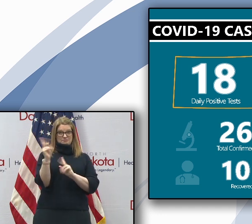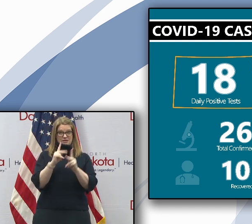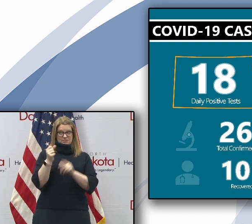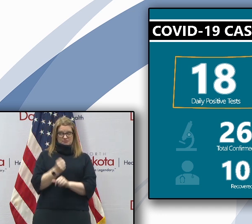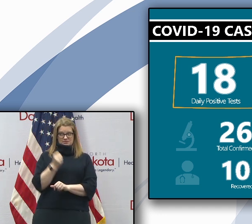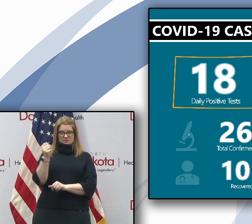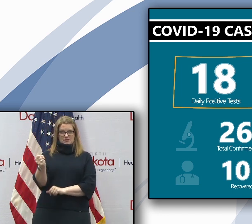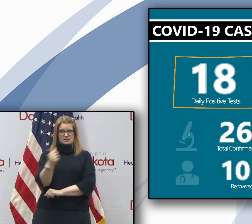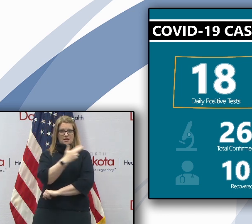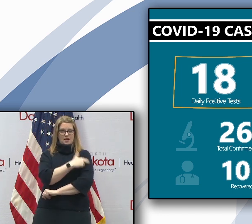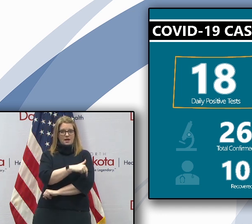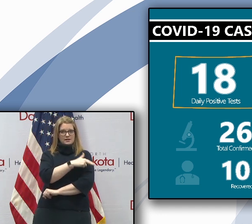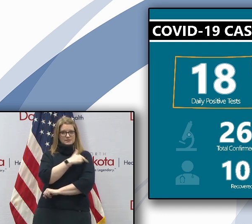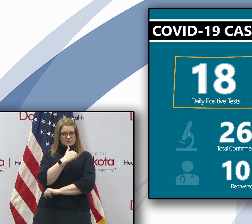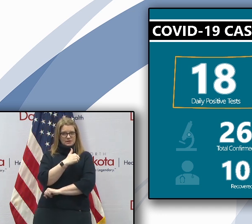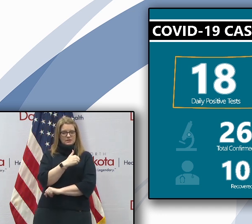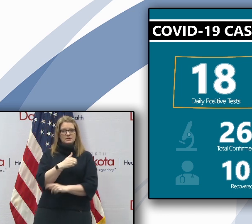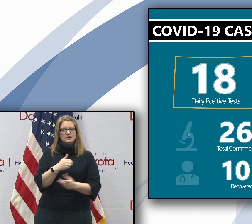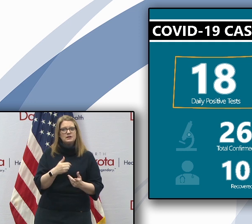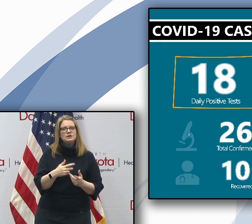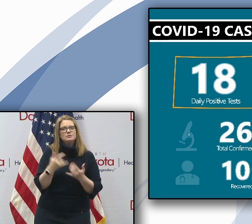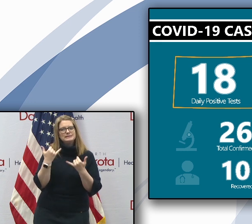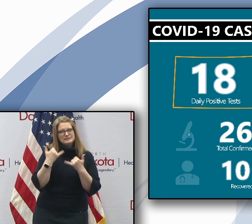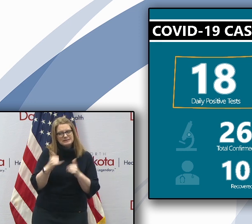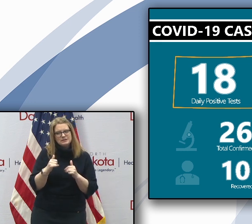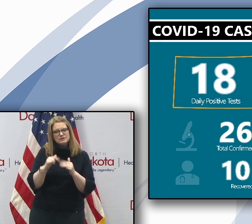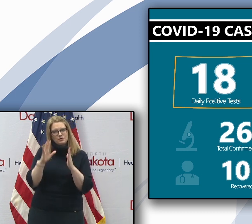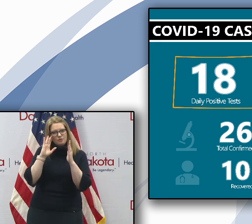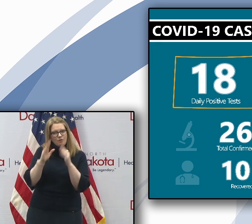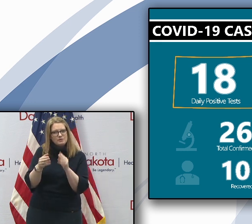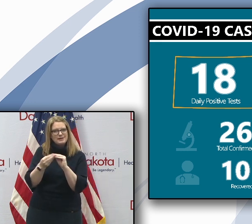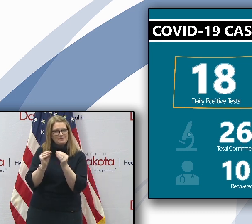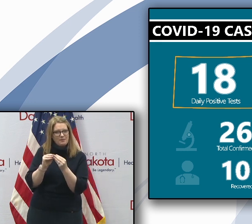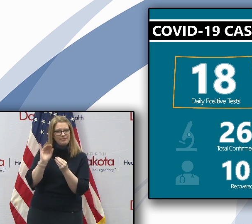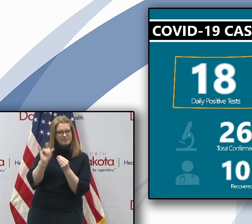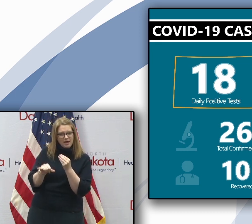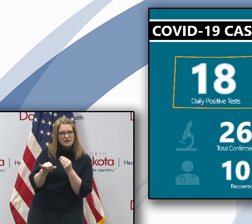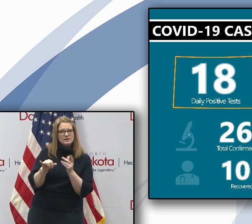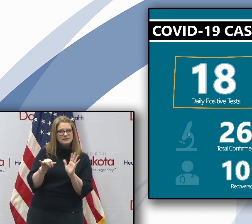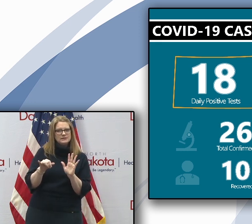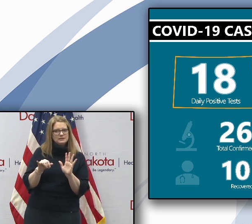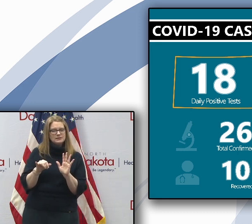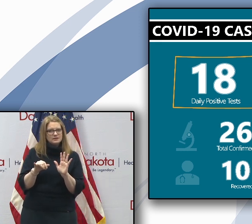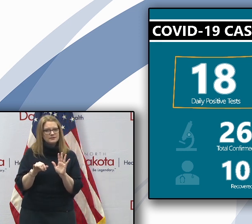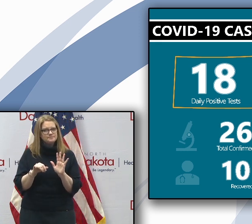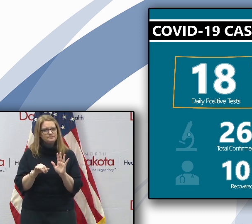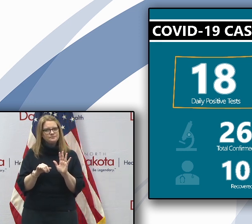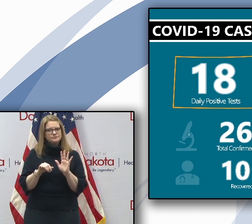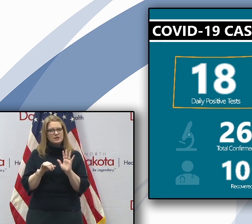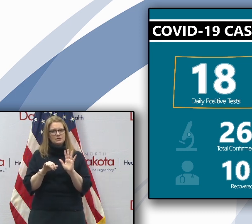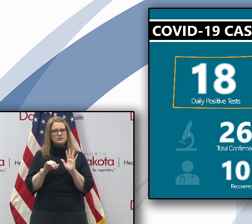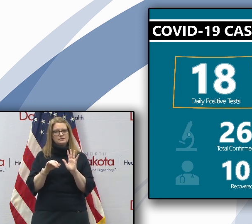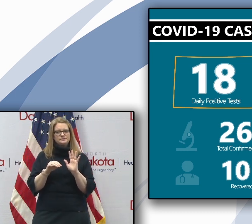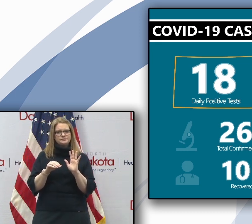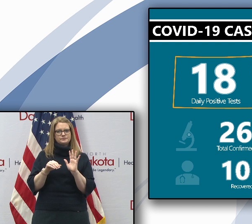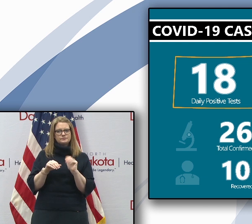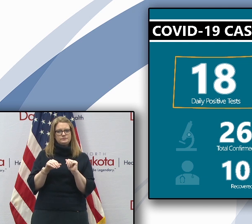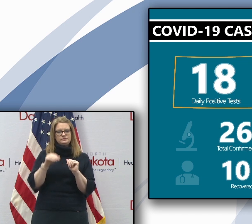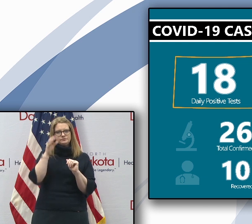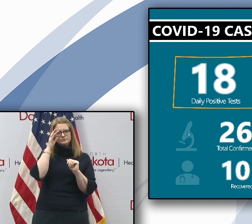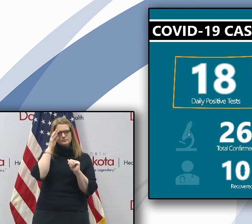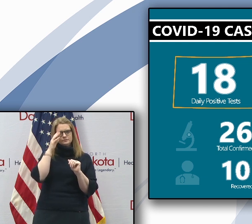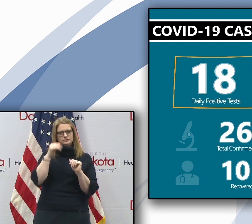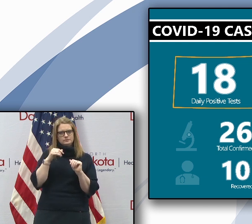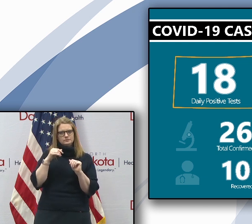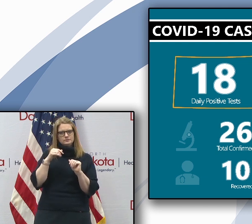and again, continuing to really refine that number, but we know that number is in the thousands that we